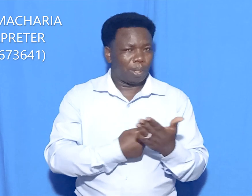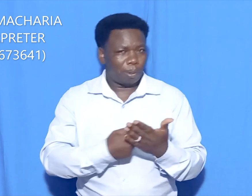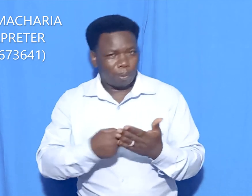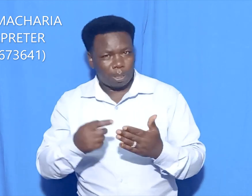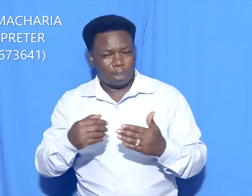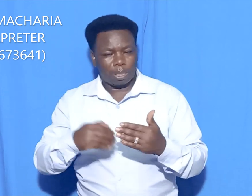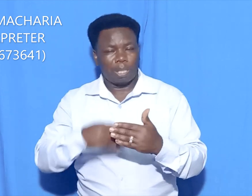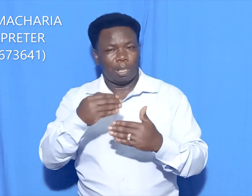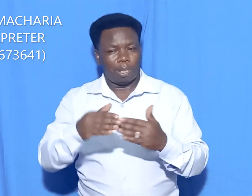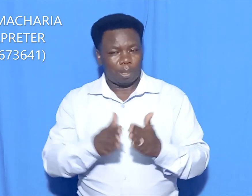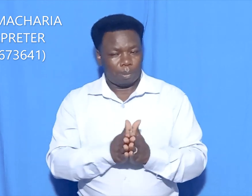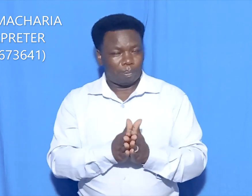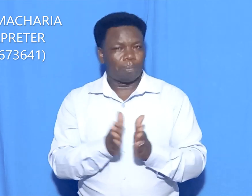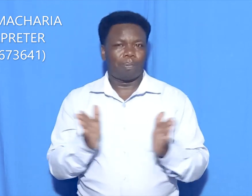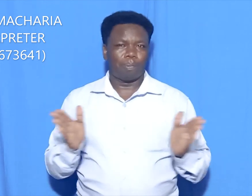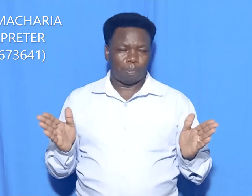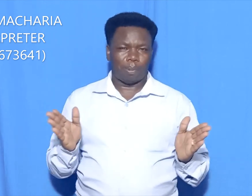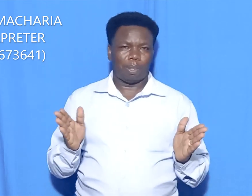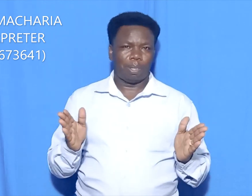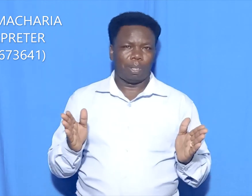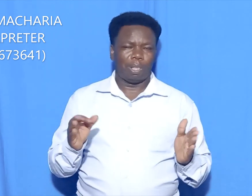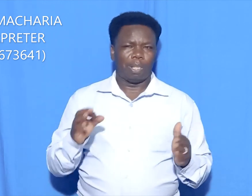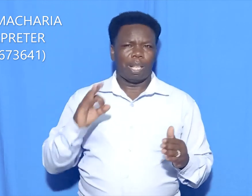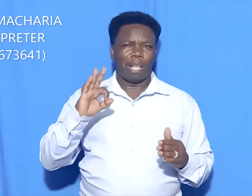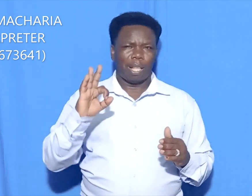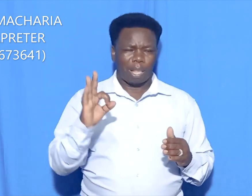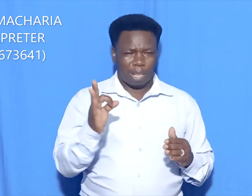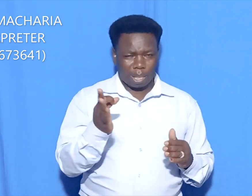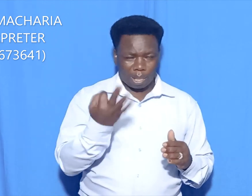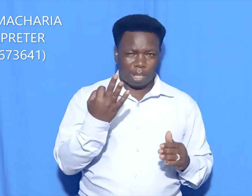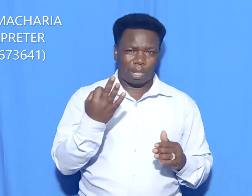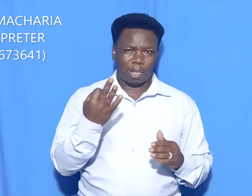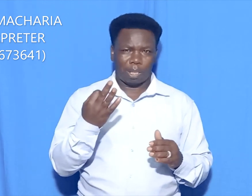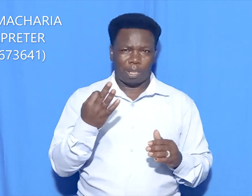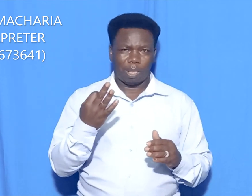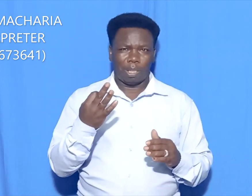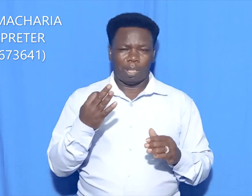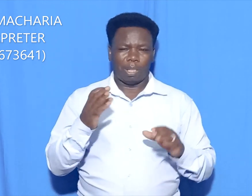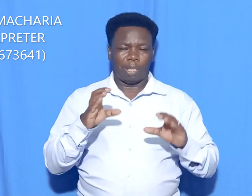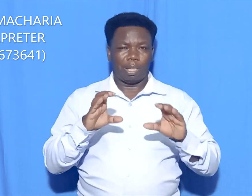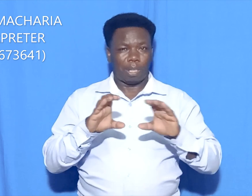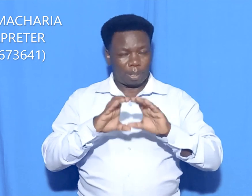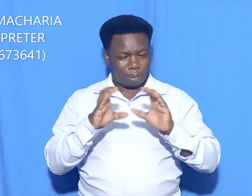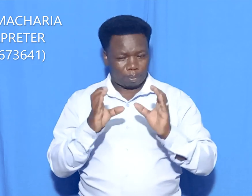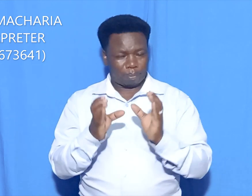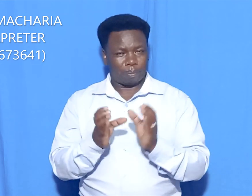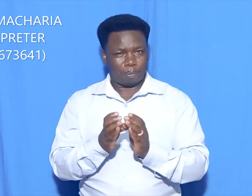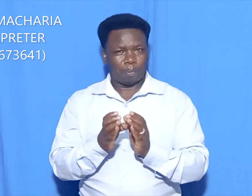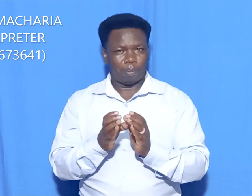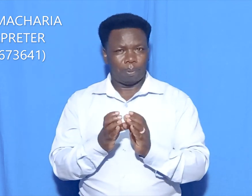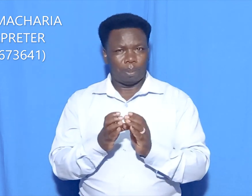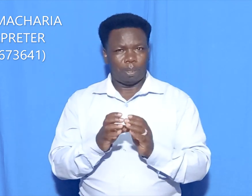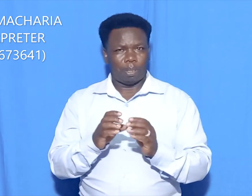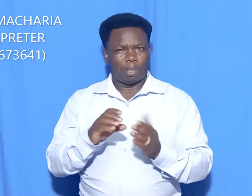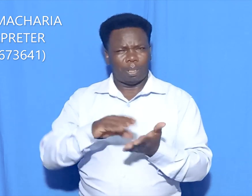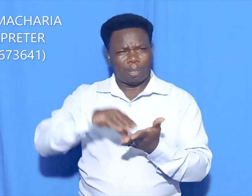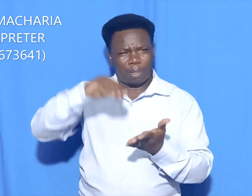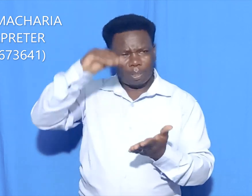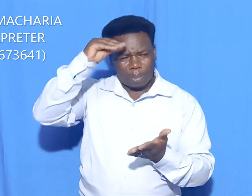The main category for our services is tuition. PISOD has got only one section,